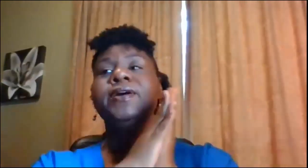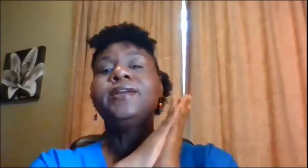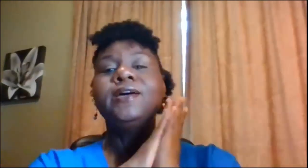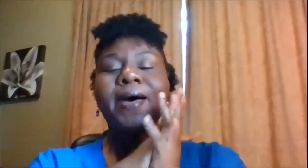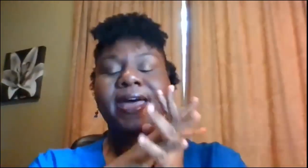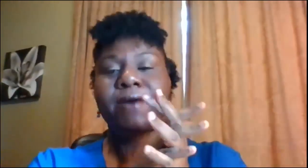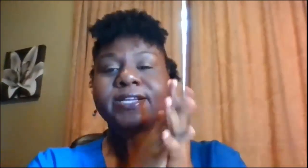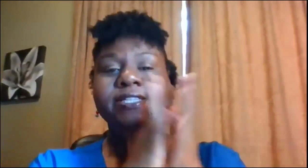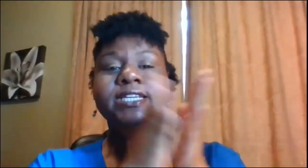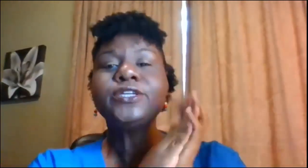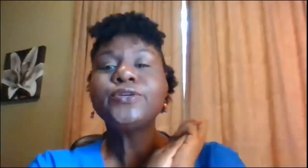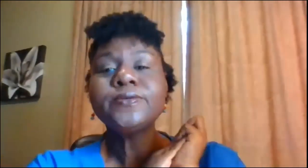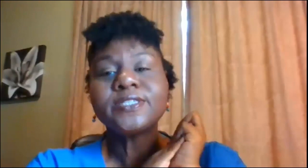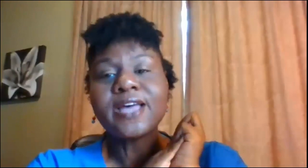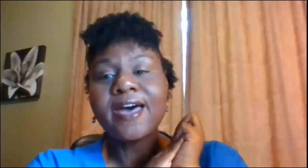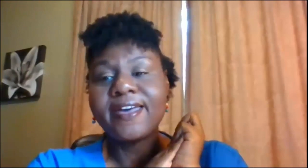we're gonna combine I want to see you sign